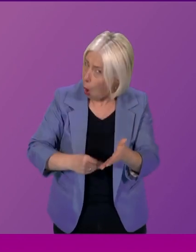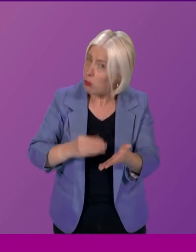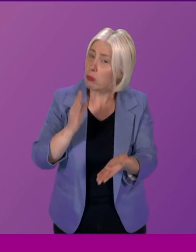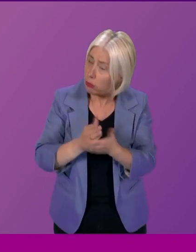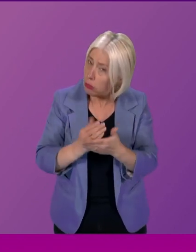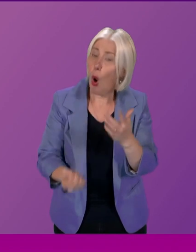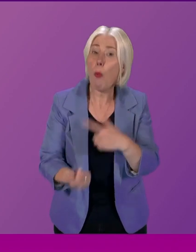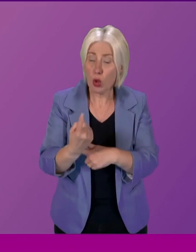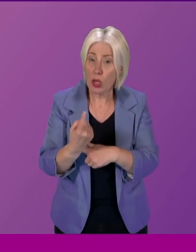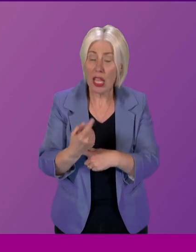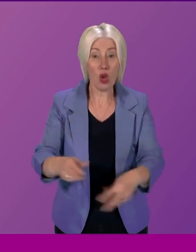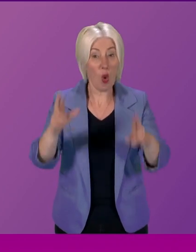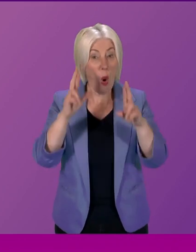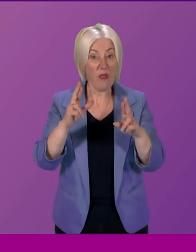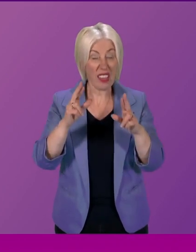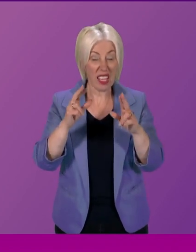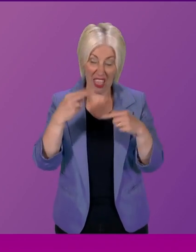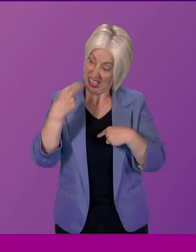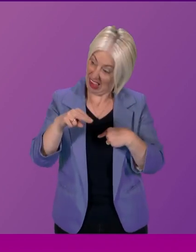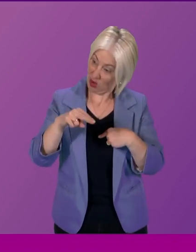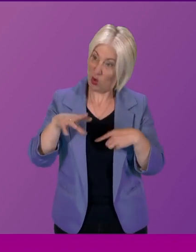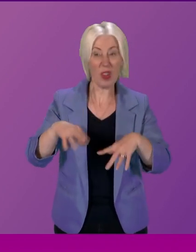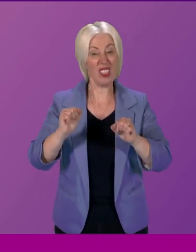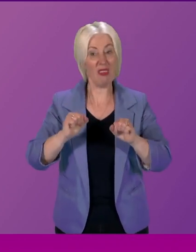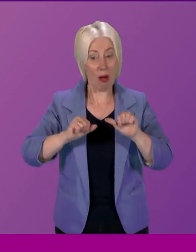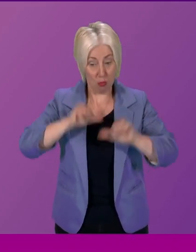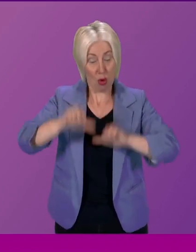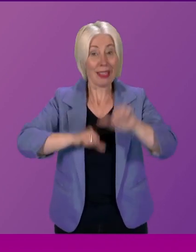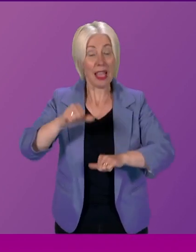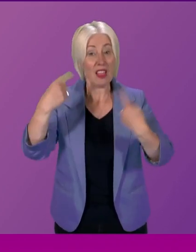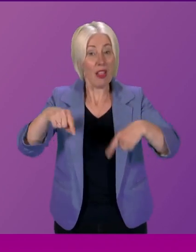And I hope that we can, this afternoon, begin the process of allowing that to happen.